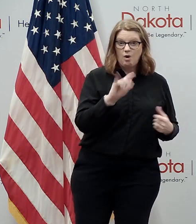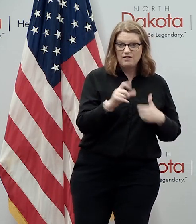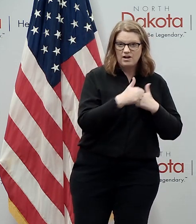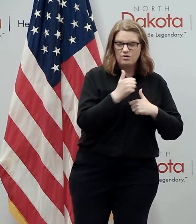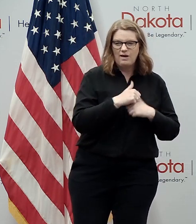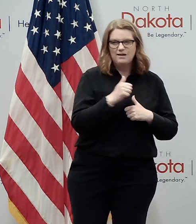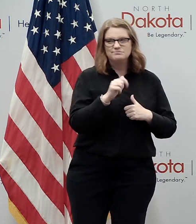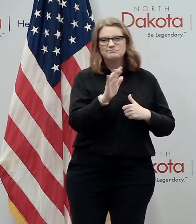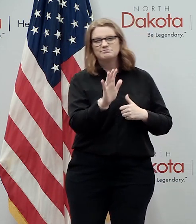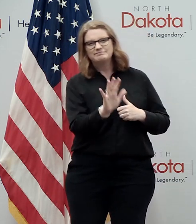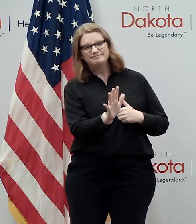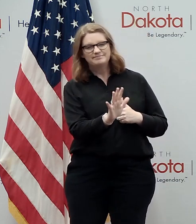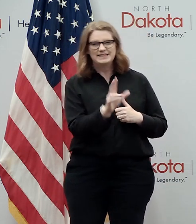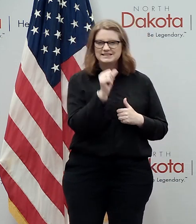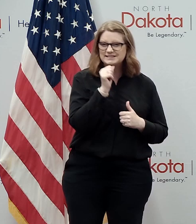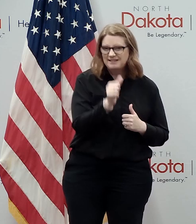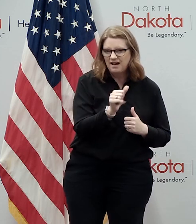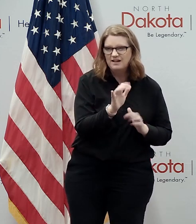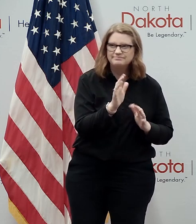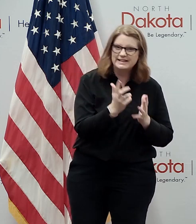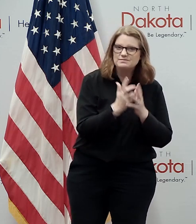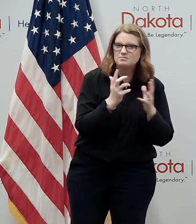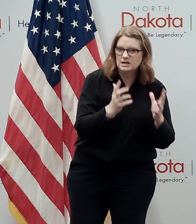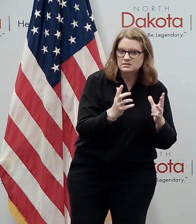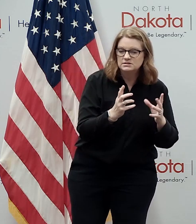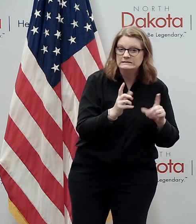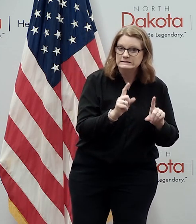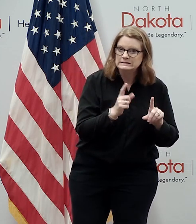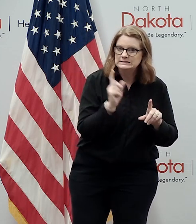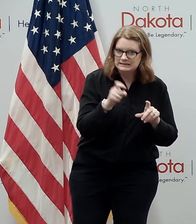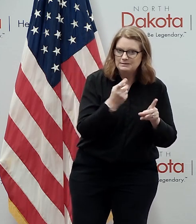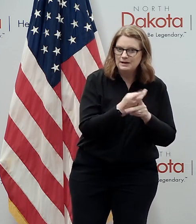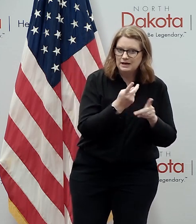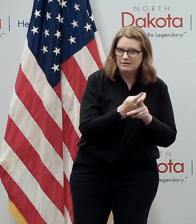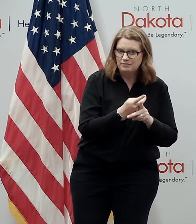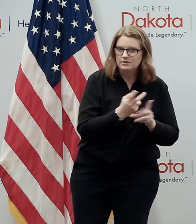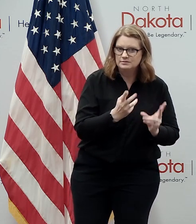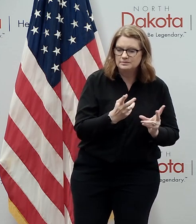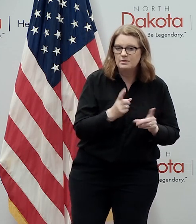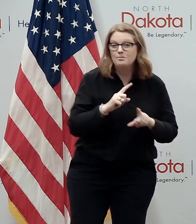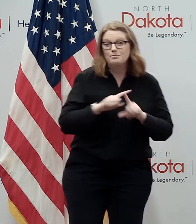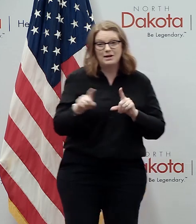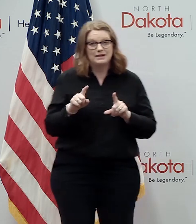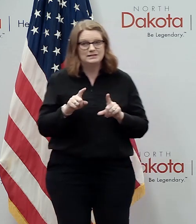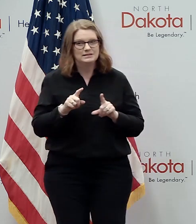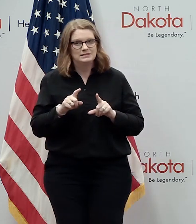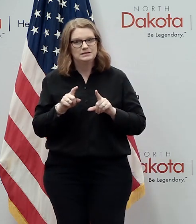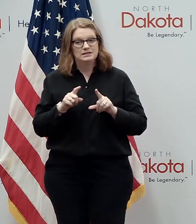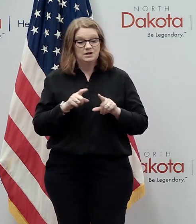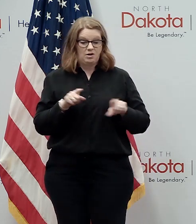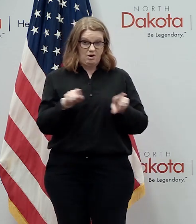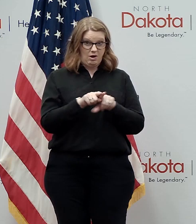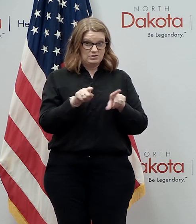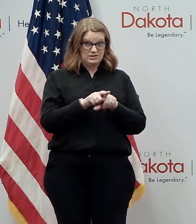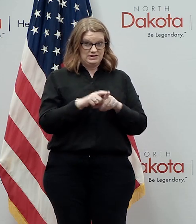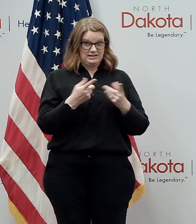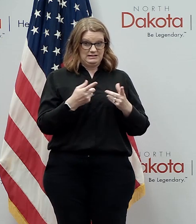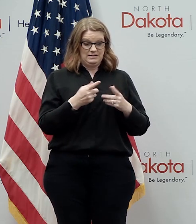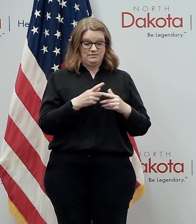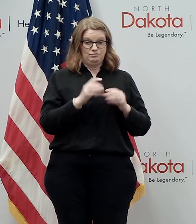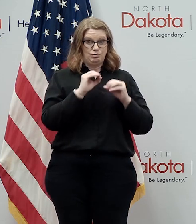you threat to you from a health standpoint uh you still as we know have the ability to be a pre-symptomatic or